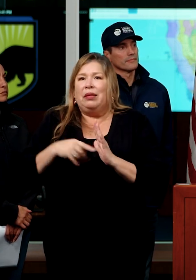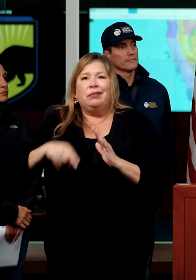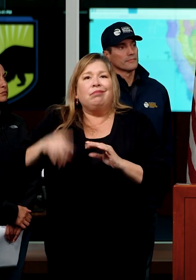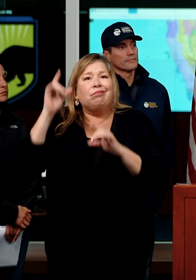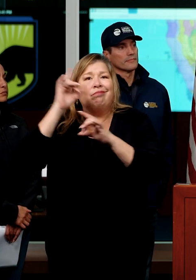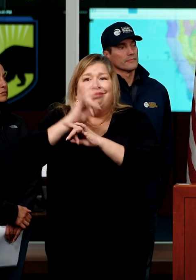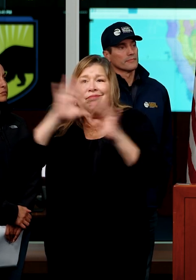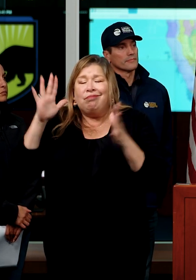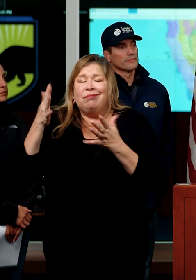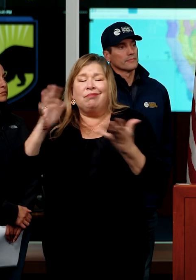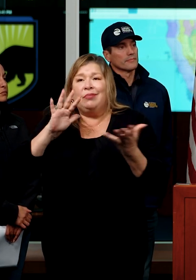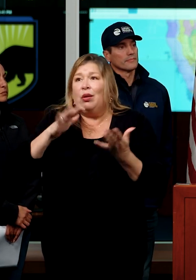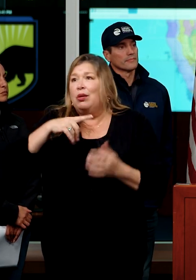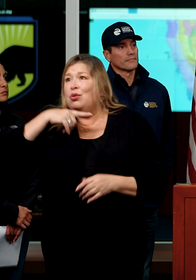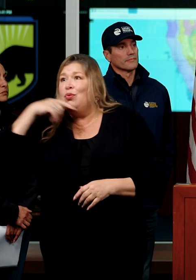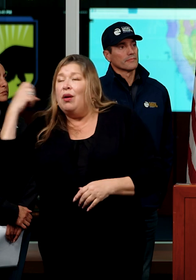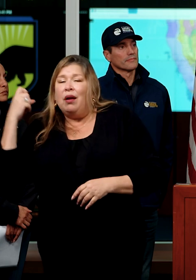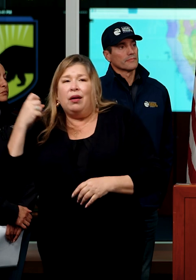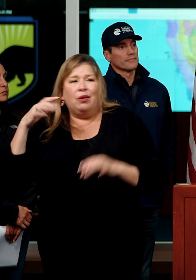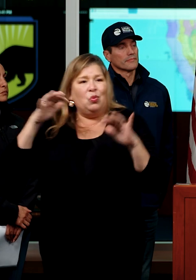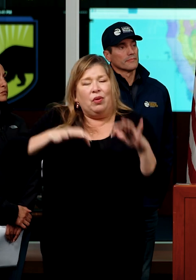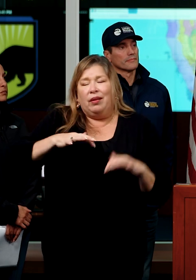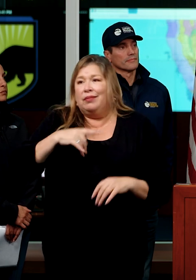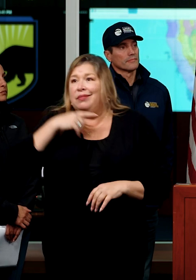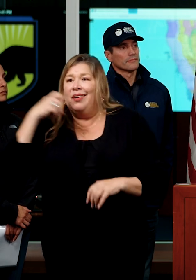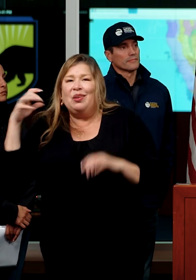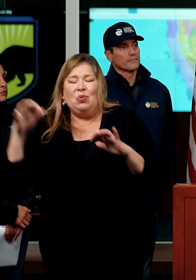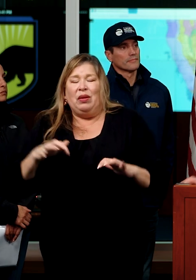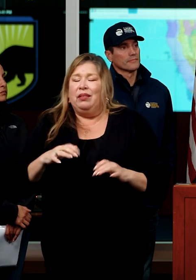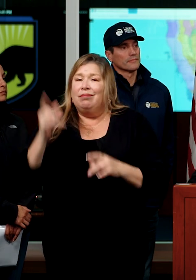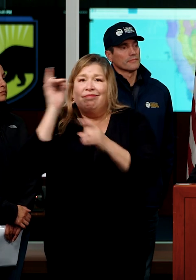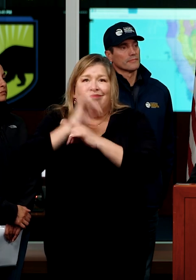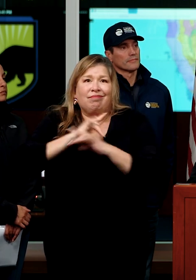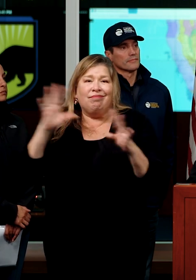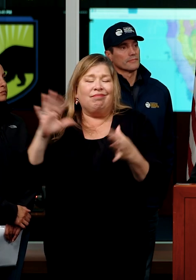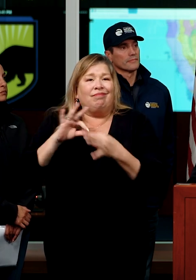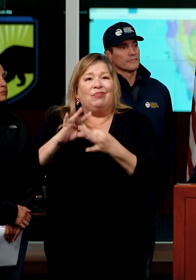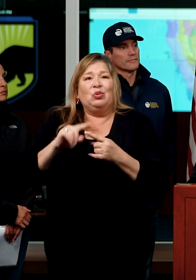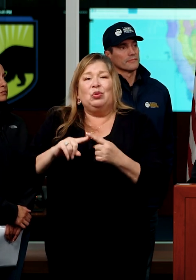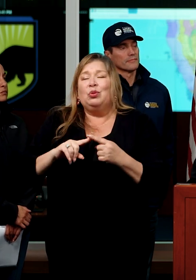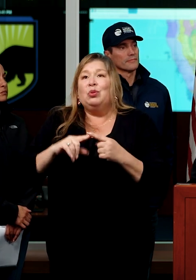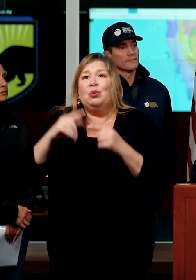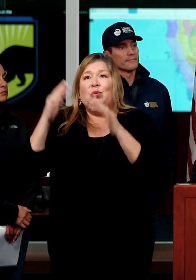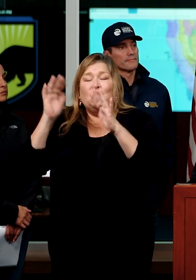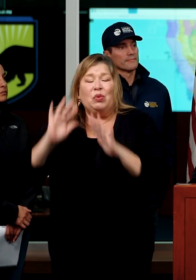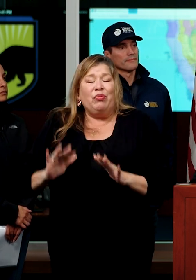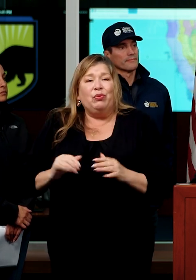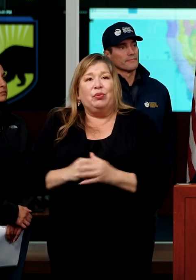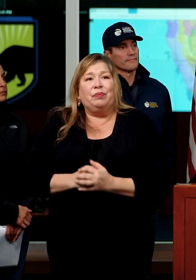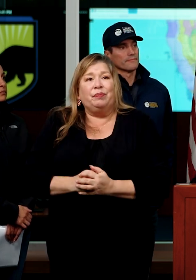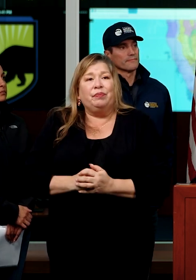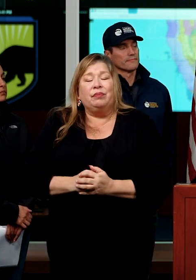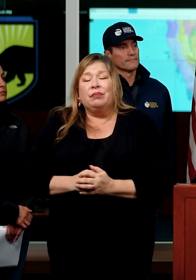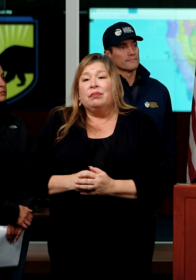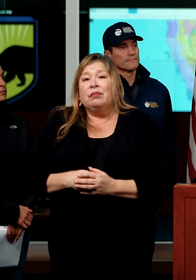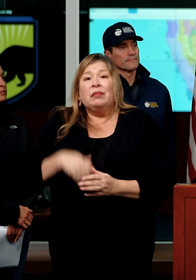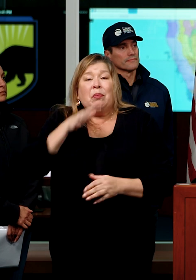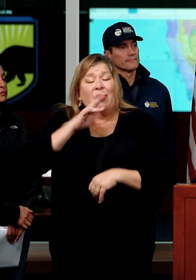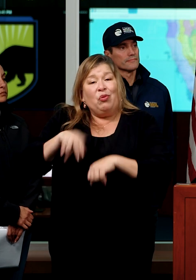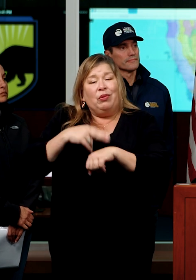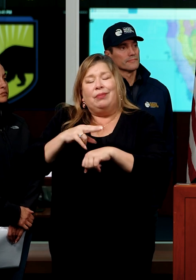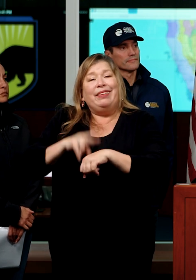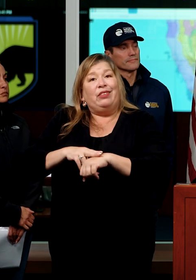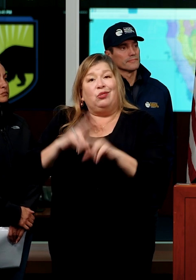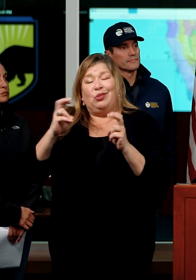Uh, we talk about weather whiplash. We talk about extremes as it relates to mother nature. Uh, people have referred to global